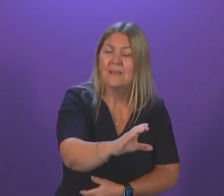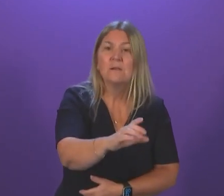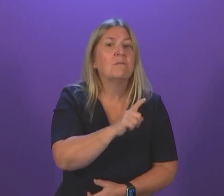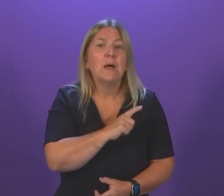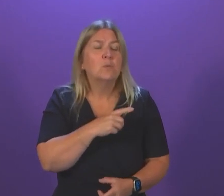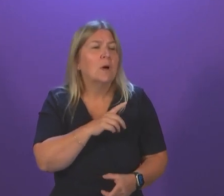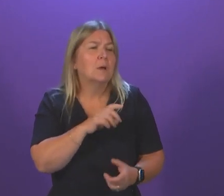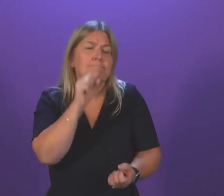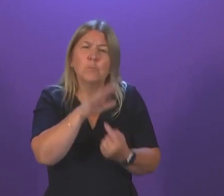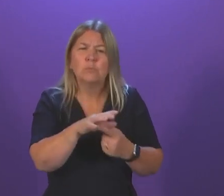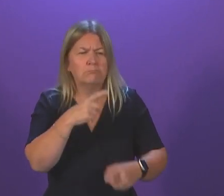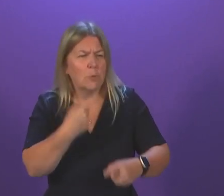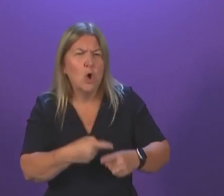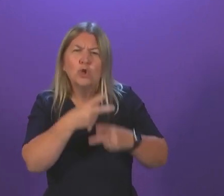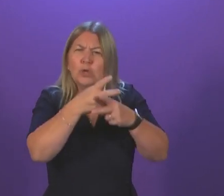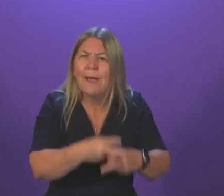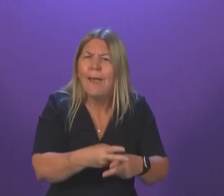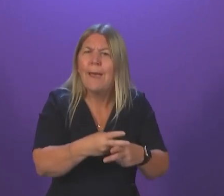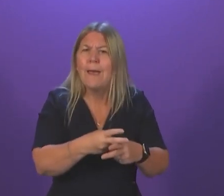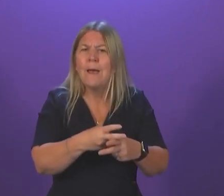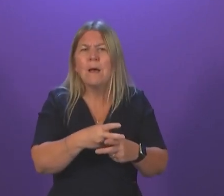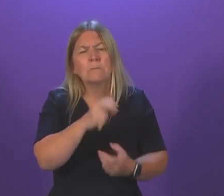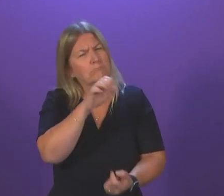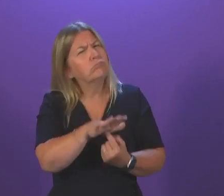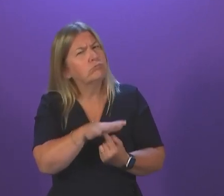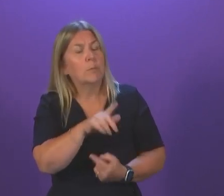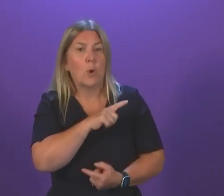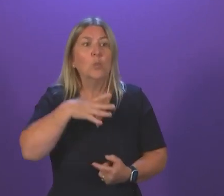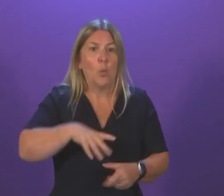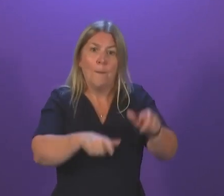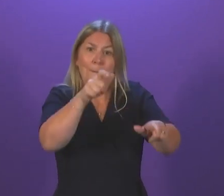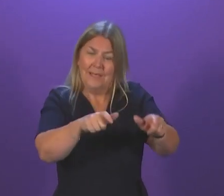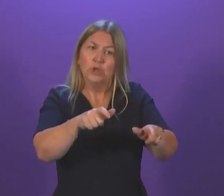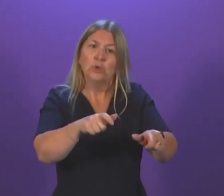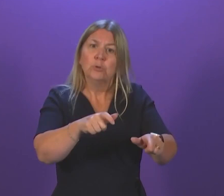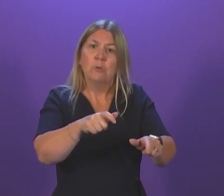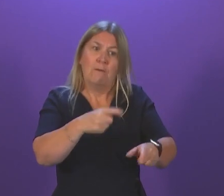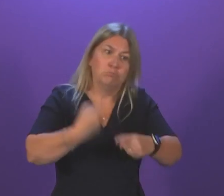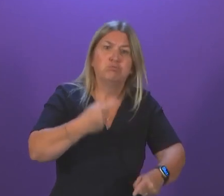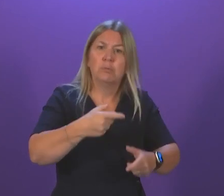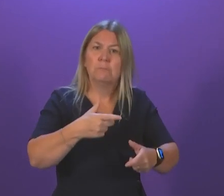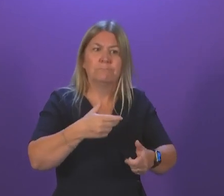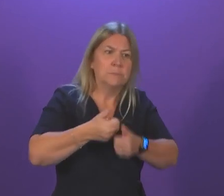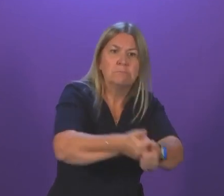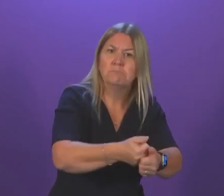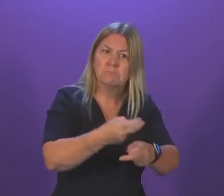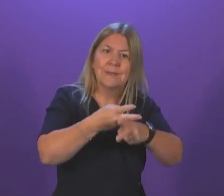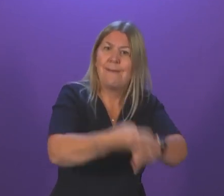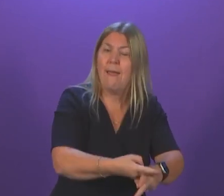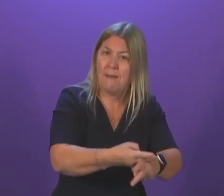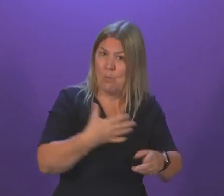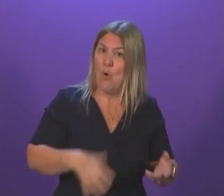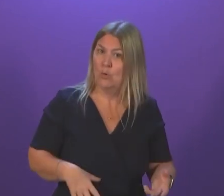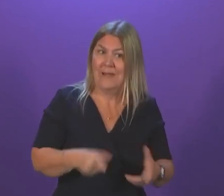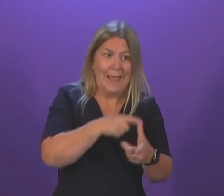care is so important, to make sure that patients get the care they need where they need it and that our accident emergency departments and our most